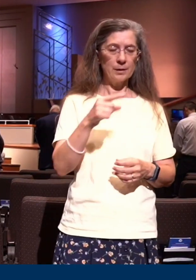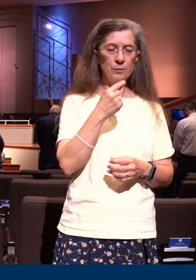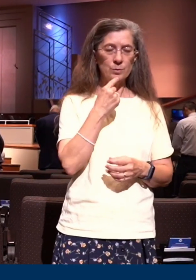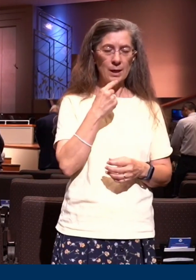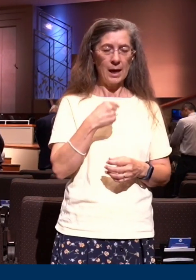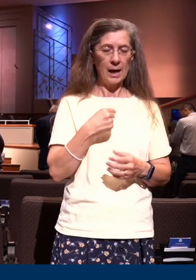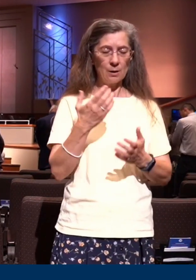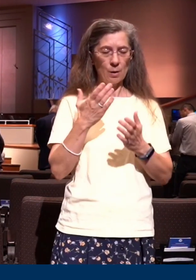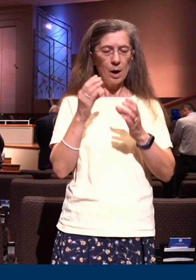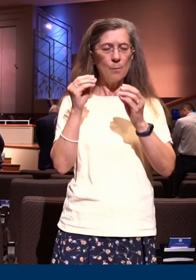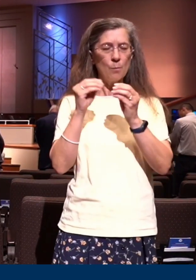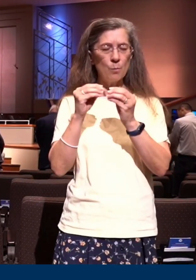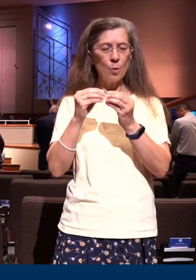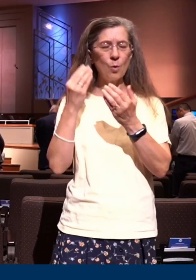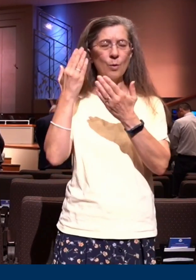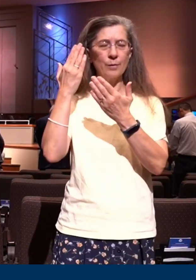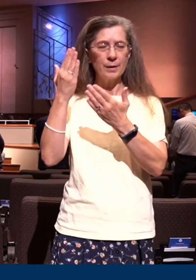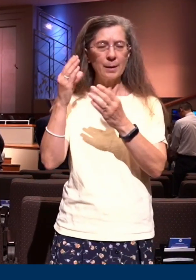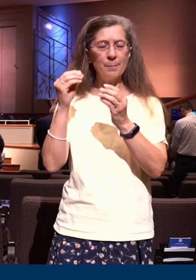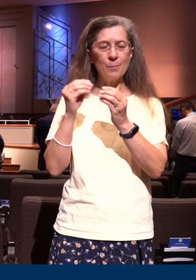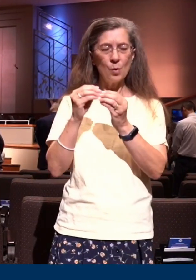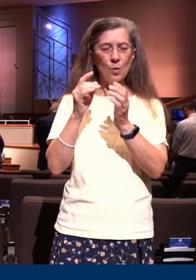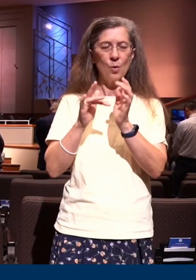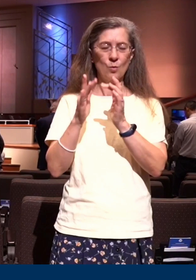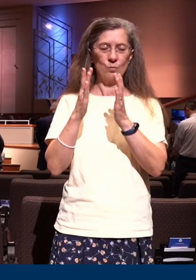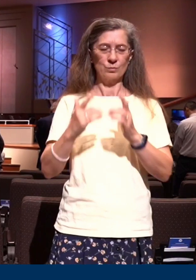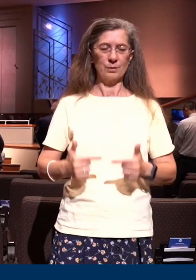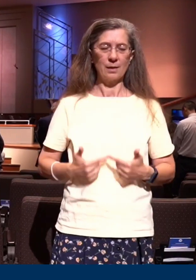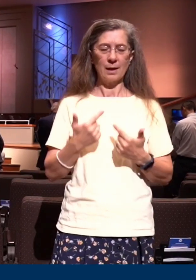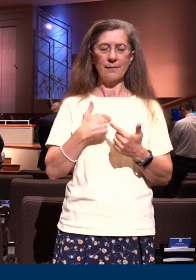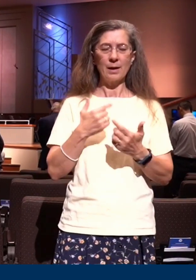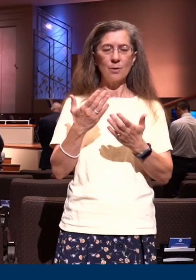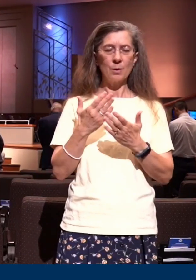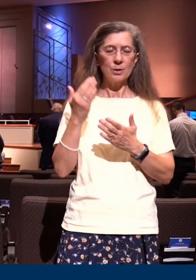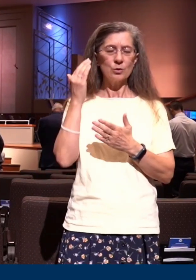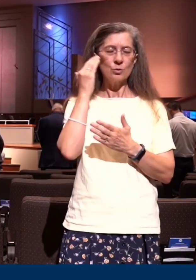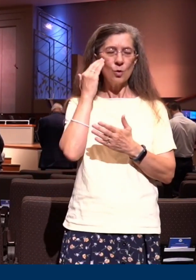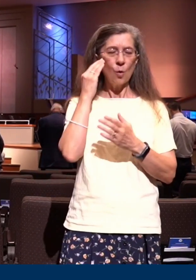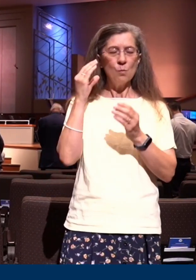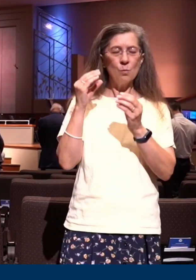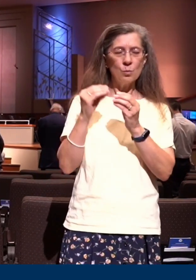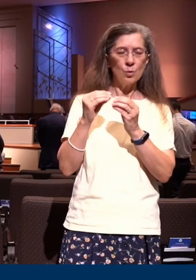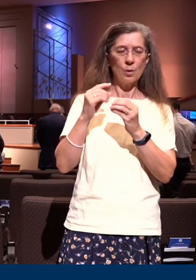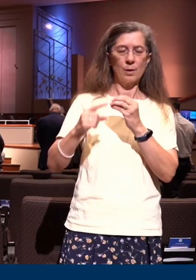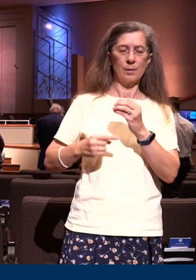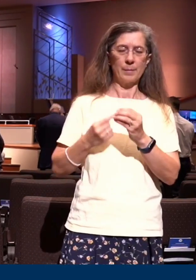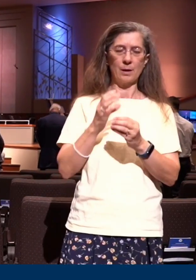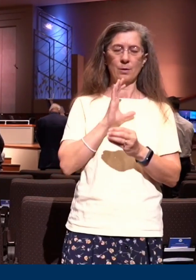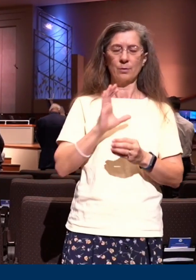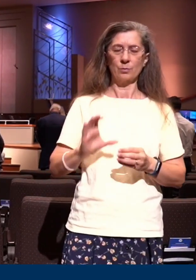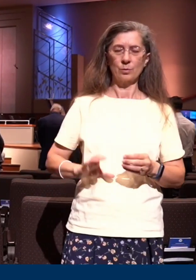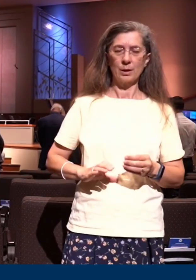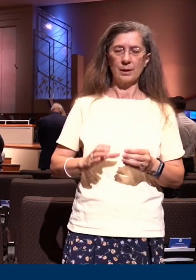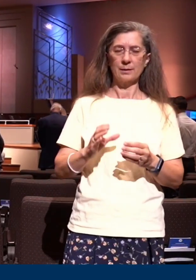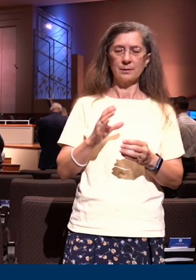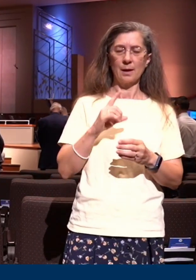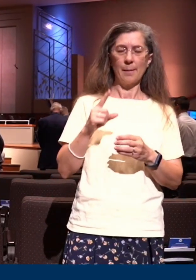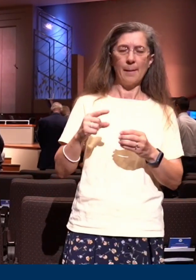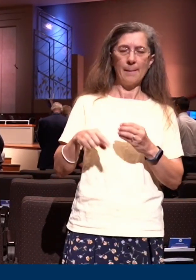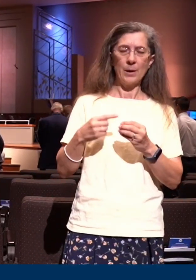him I want more of the Christian life I want to know the new purpose that Christ has for me pastor pray with